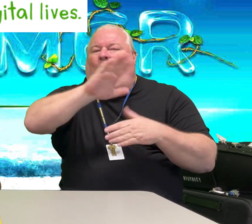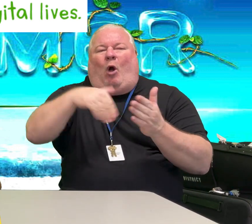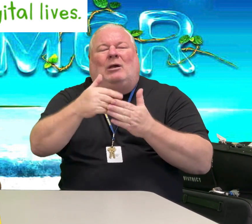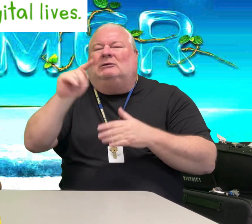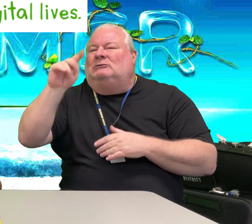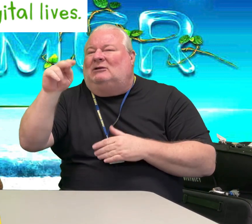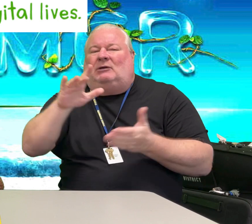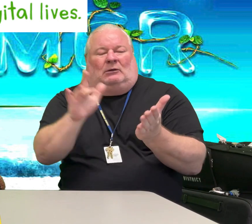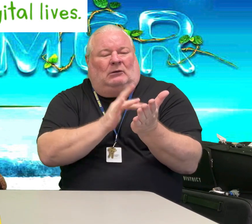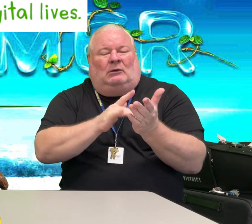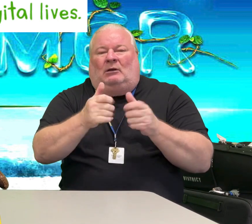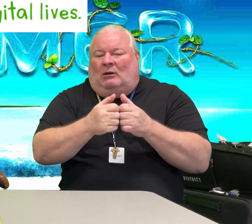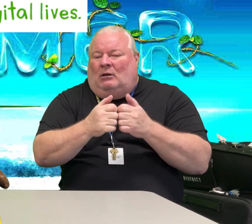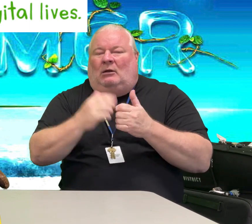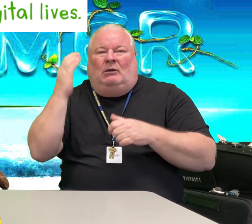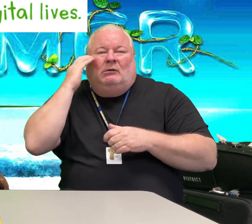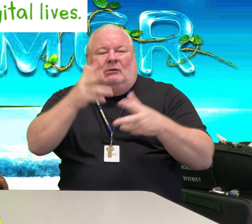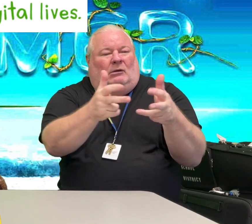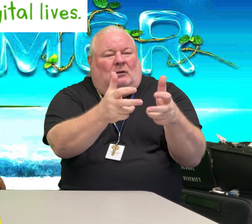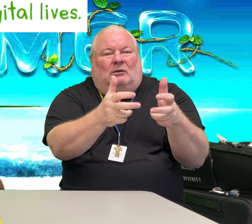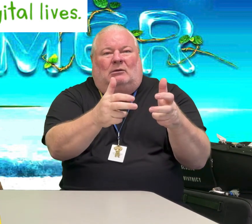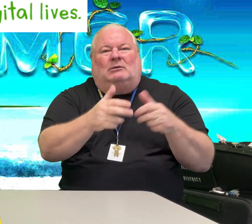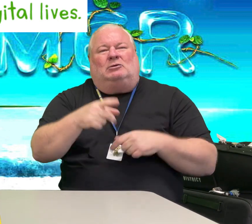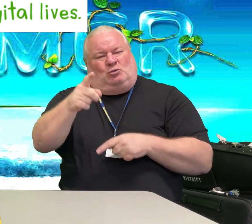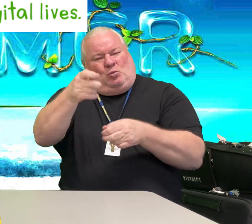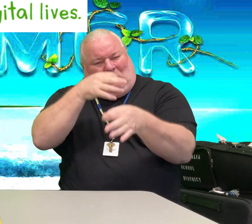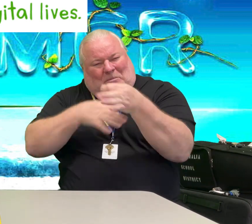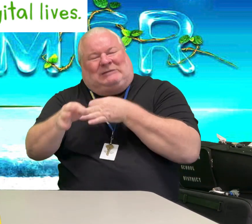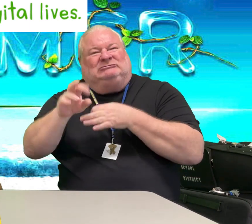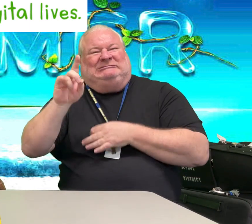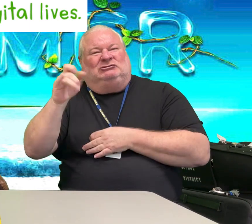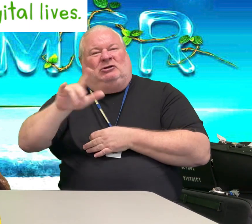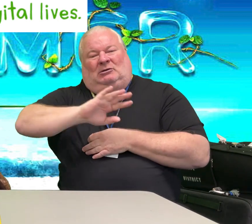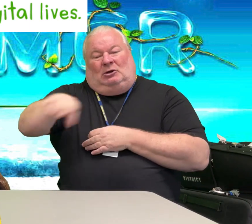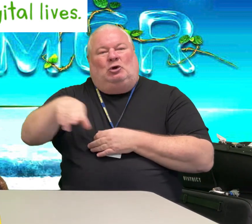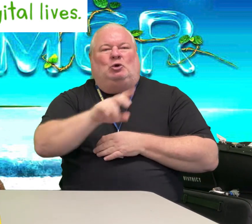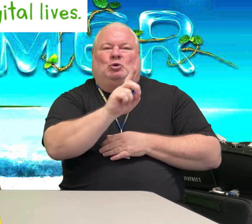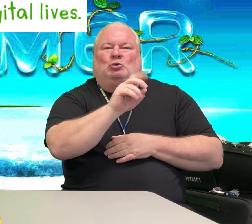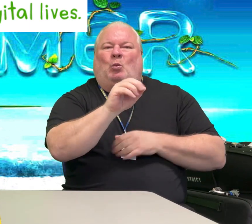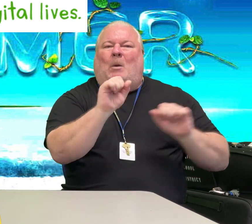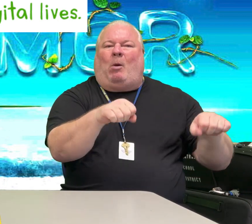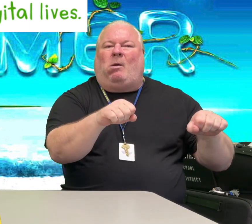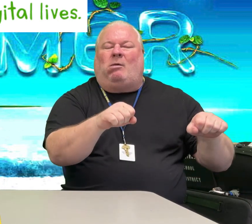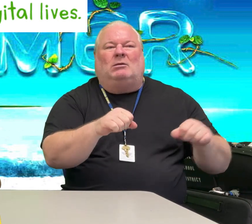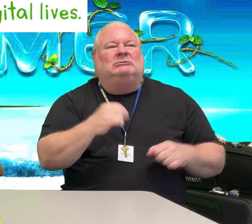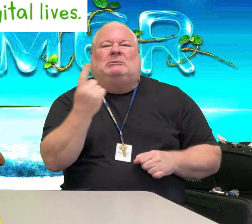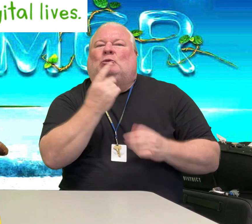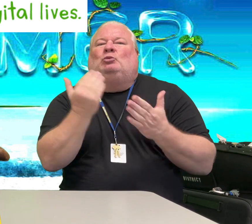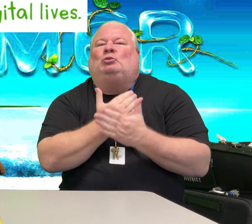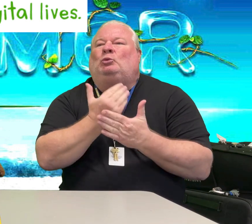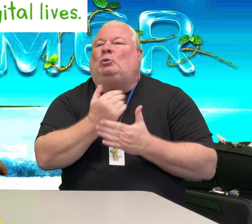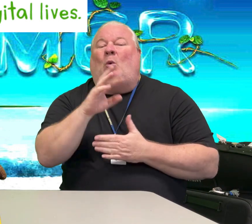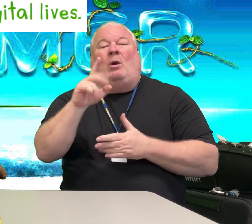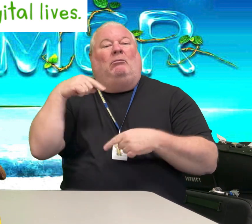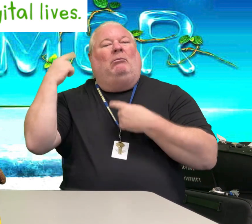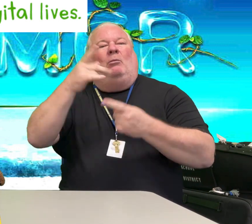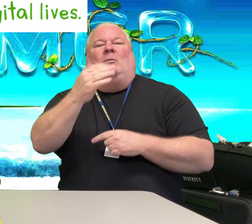Replace the digital with the doable. Maybe it's something new or something you love to do.